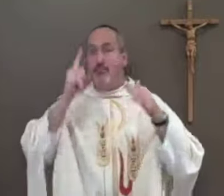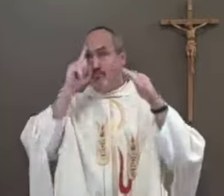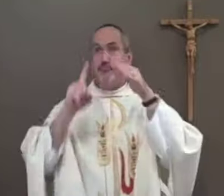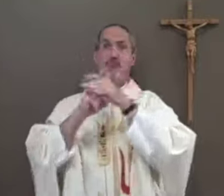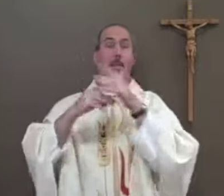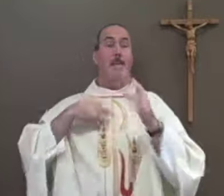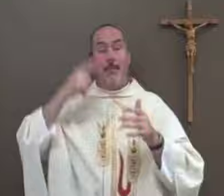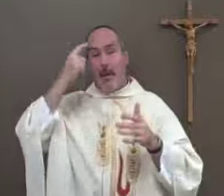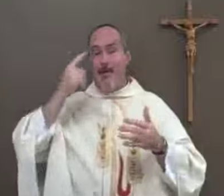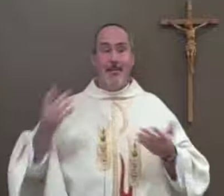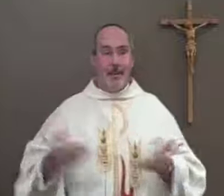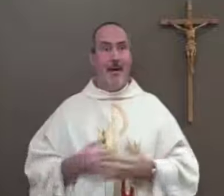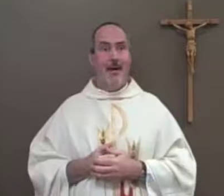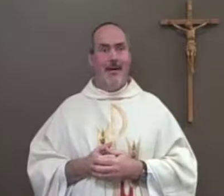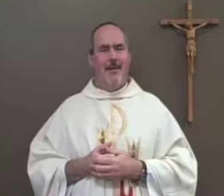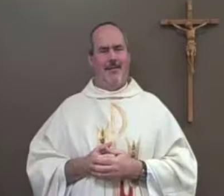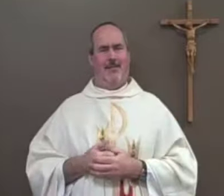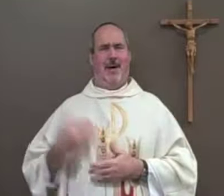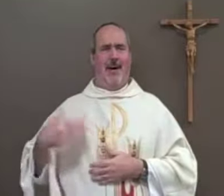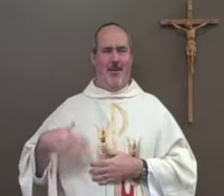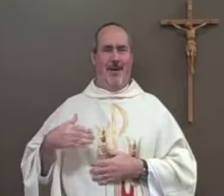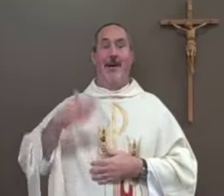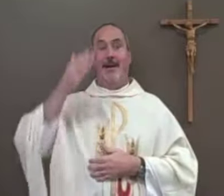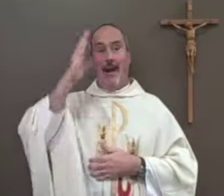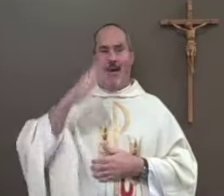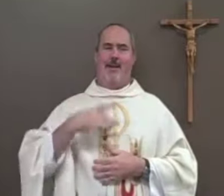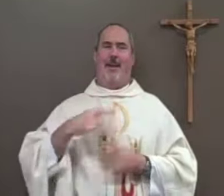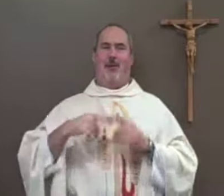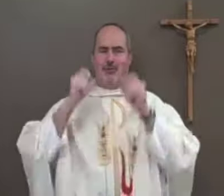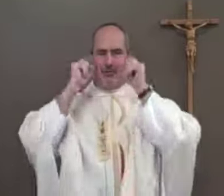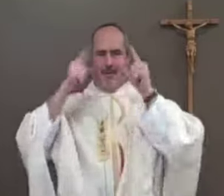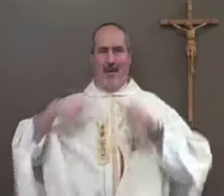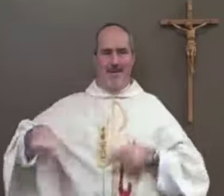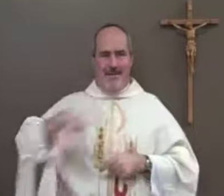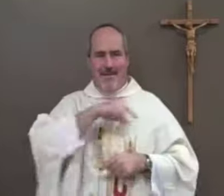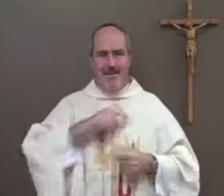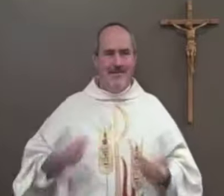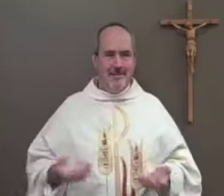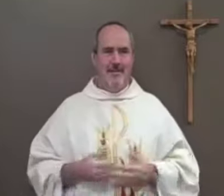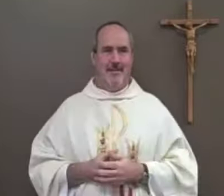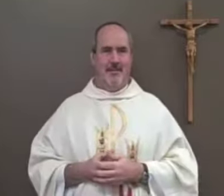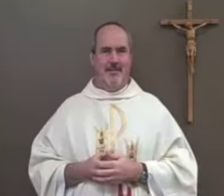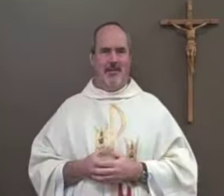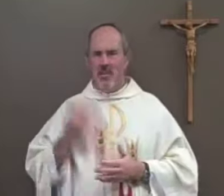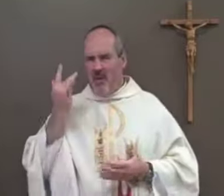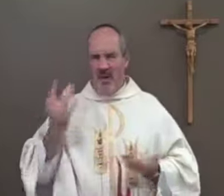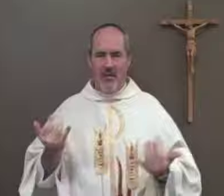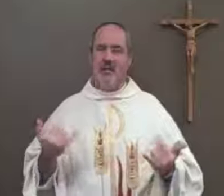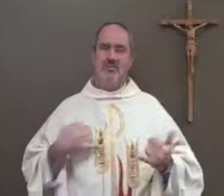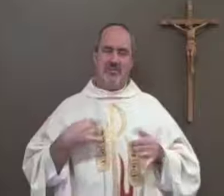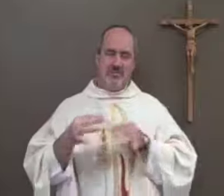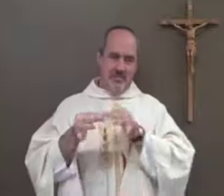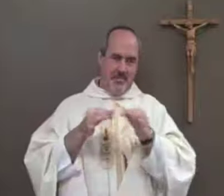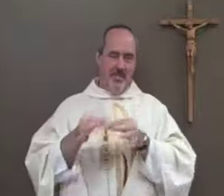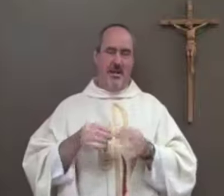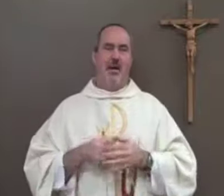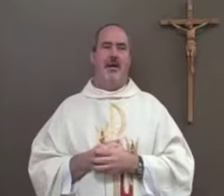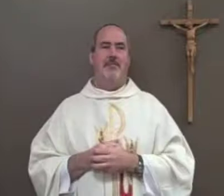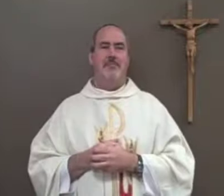When reading today's Gospel, the first thing that comes to mind is how much God likes to surprise us. Let me tell you what I mean by